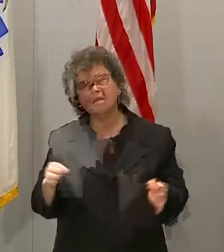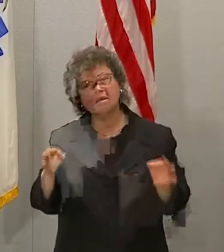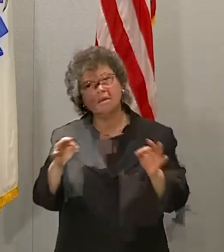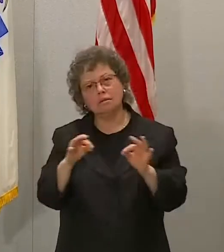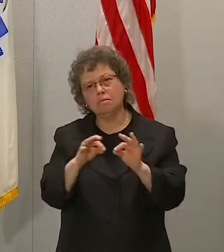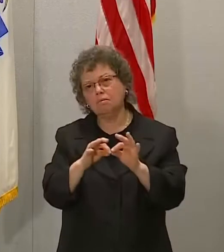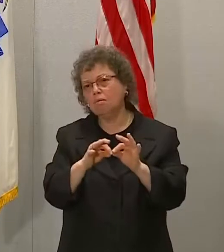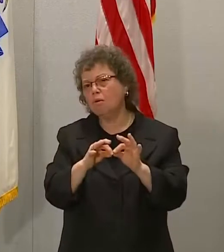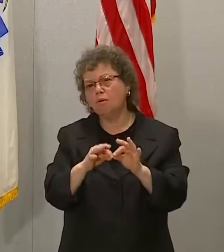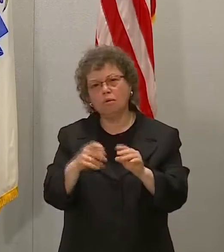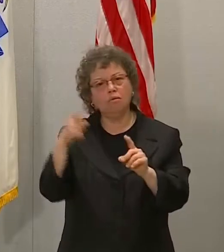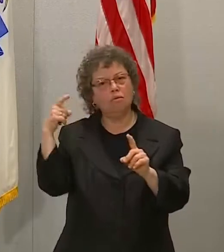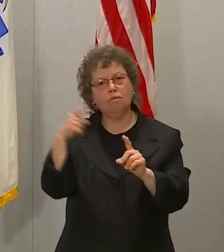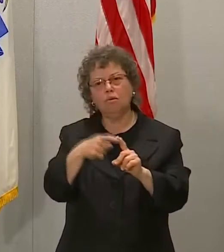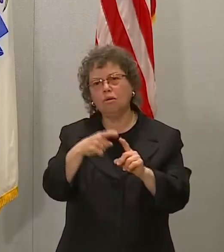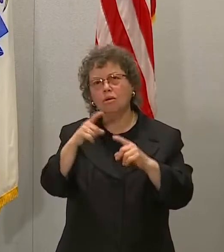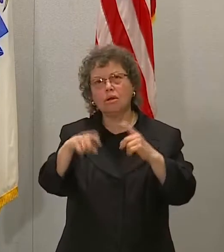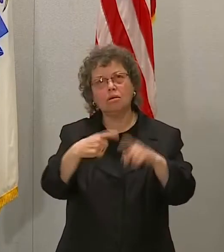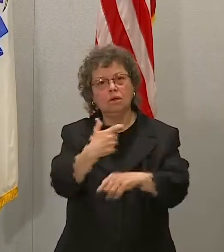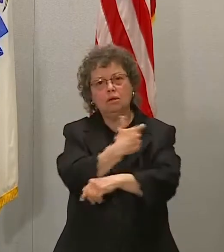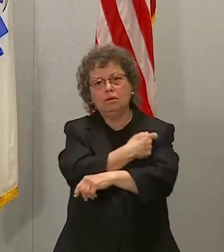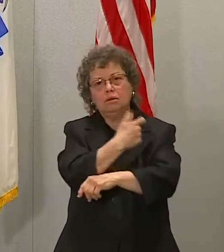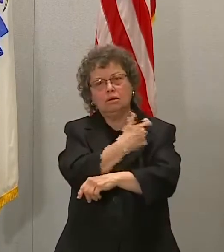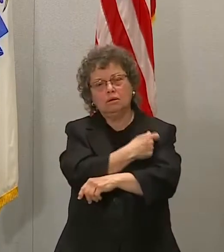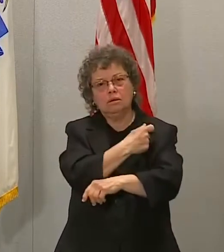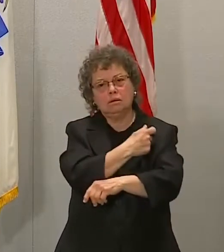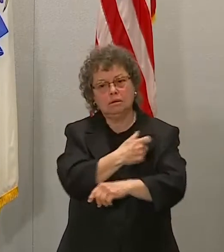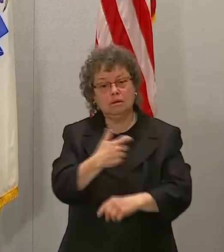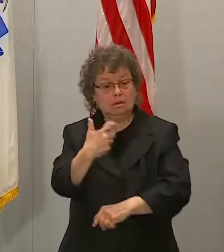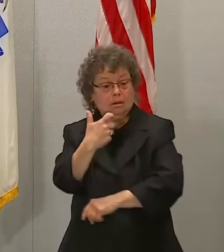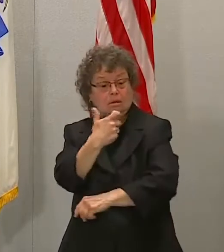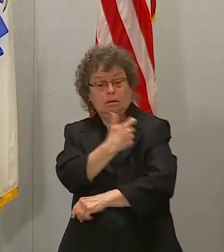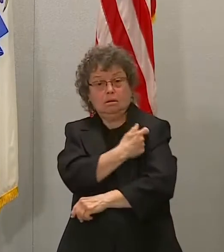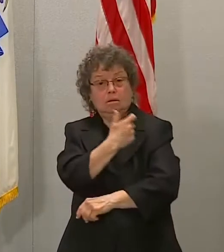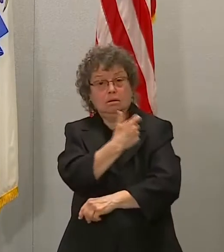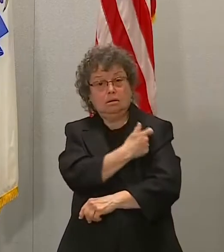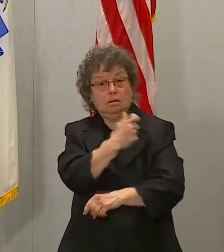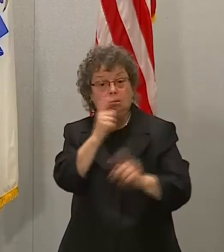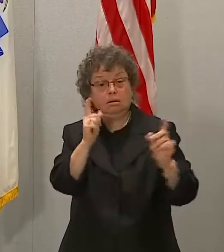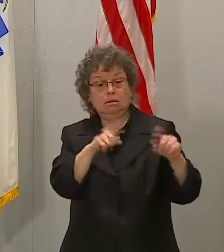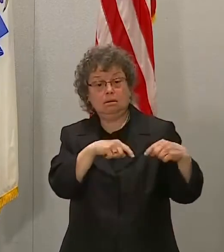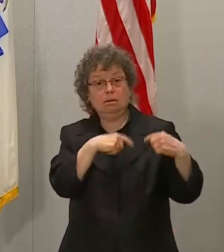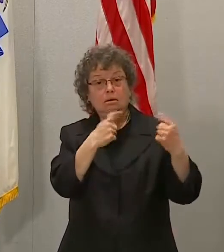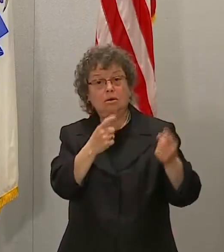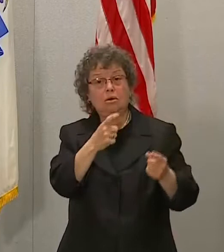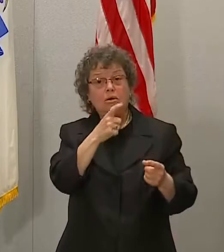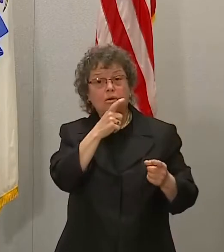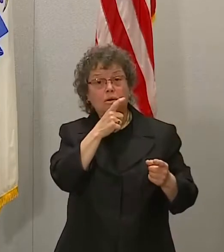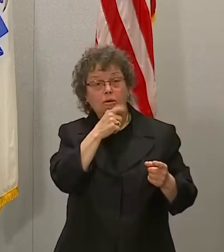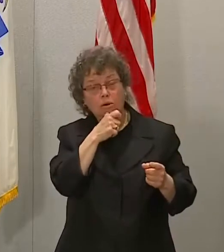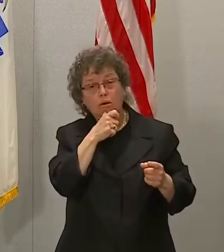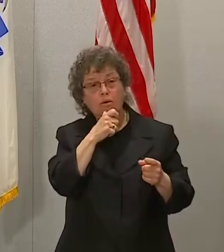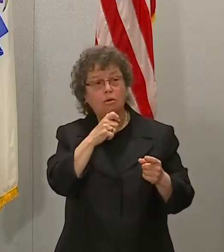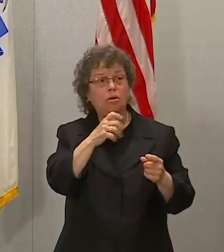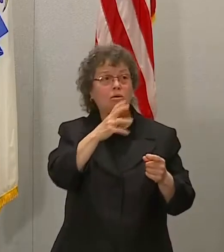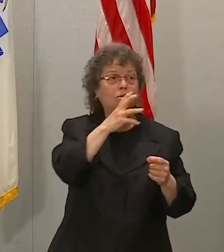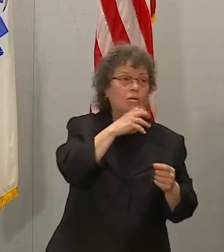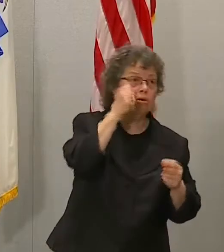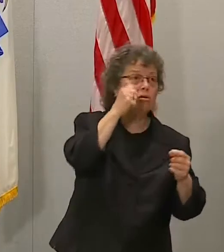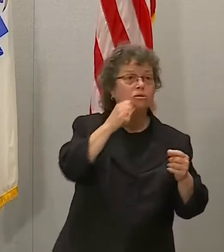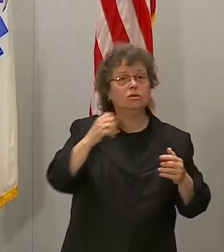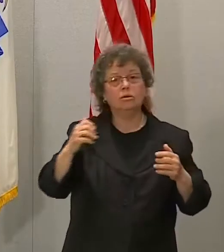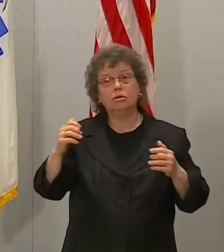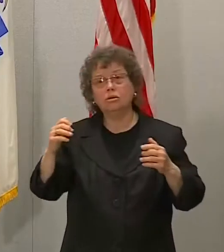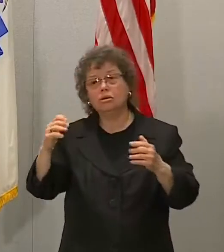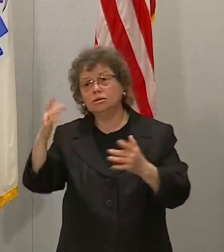the impact it's had on some of the most vulnerable communities in Massachusetts